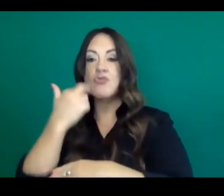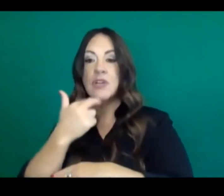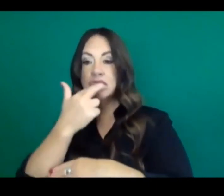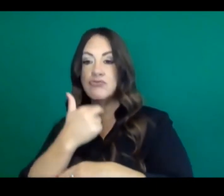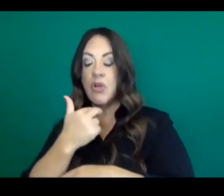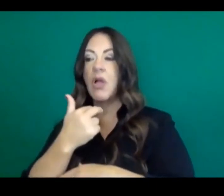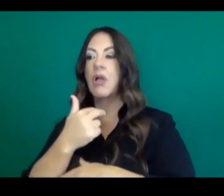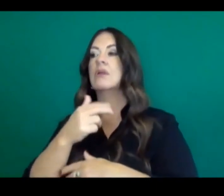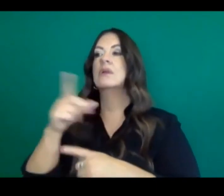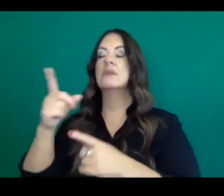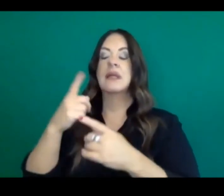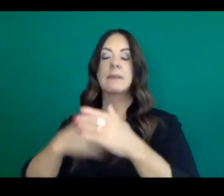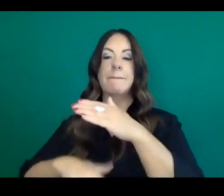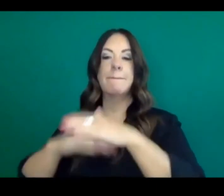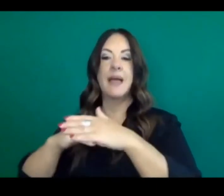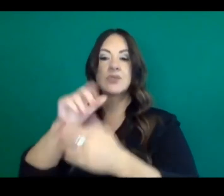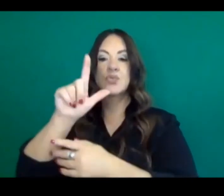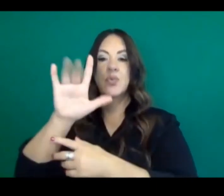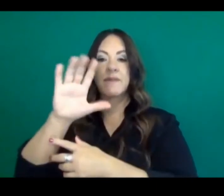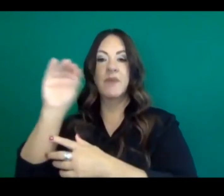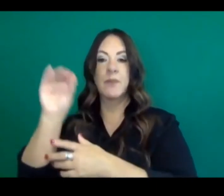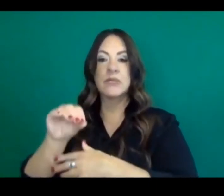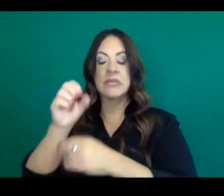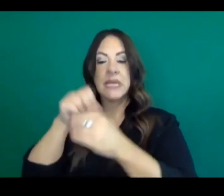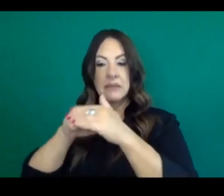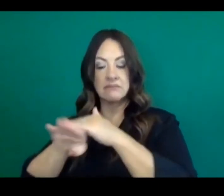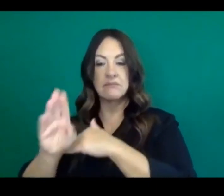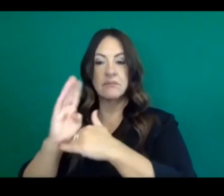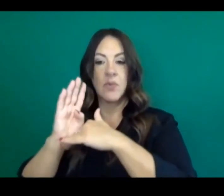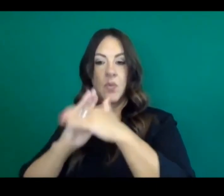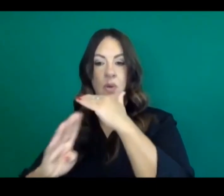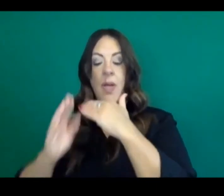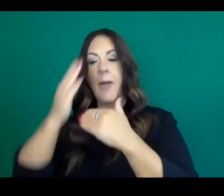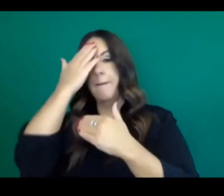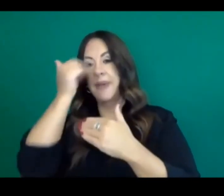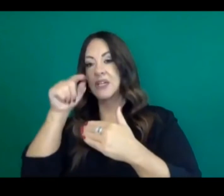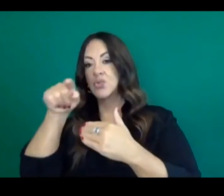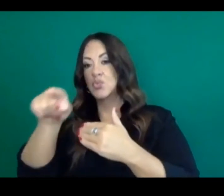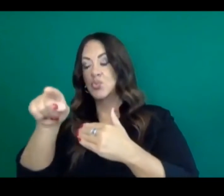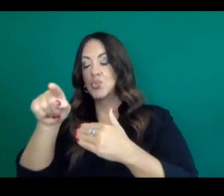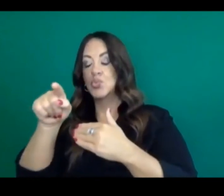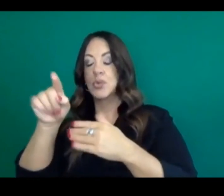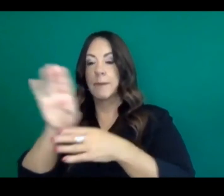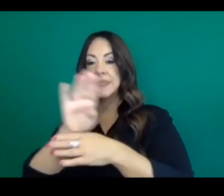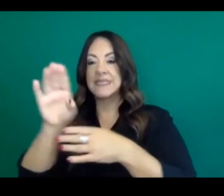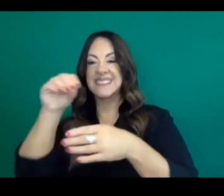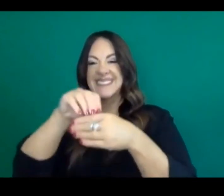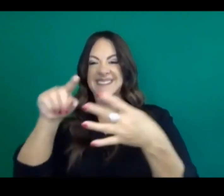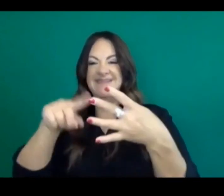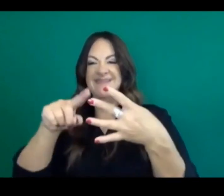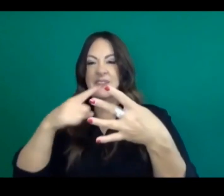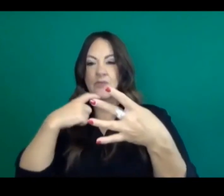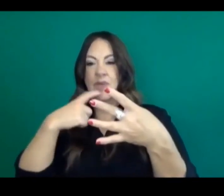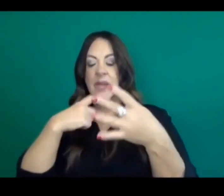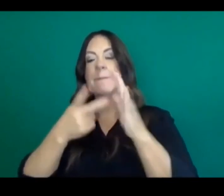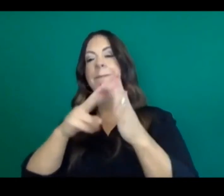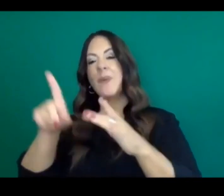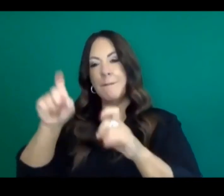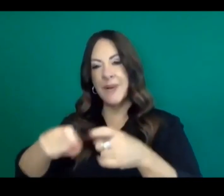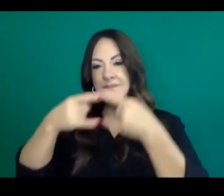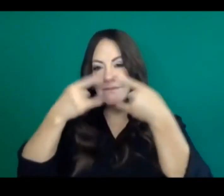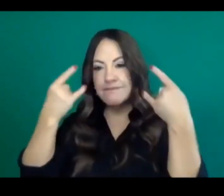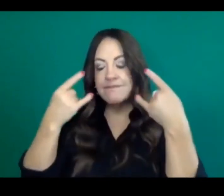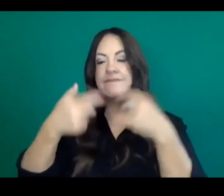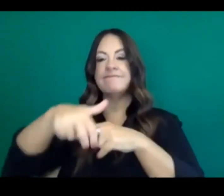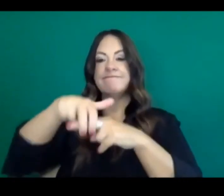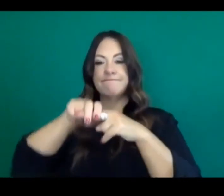occupancy because you're in the red, you're in accounting in the red tier, wear your mask, you know, sit at a table